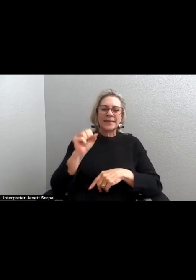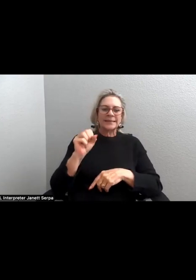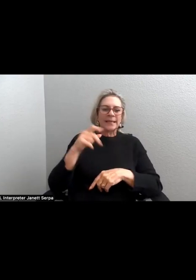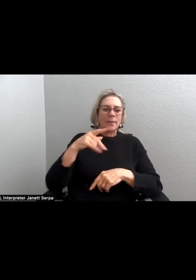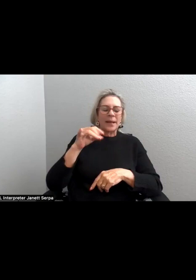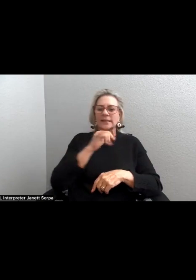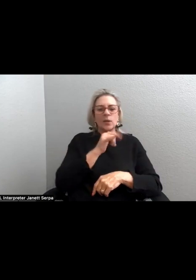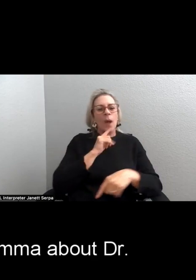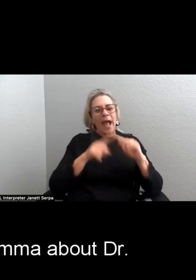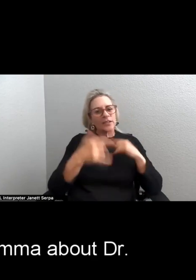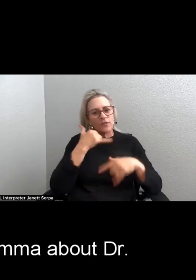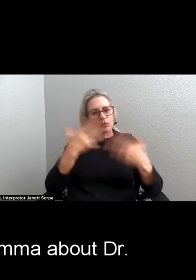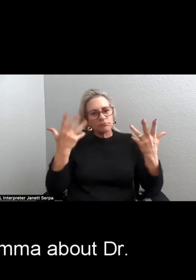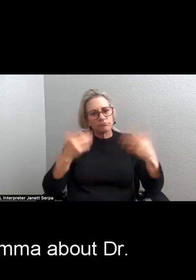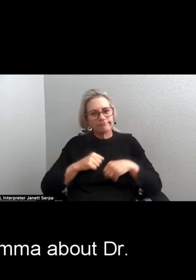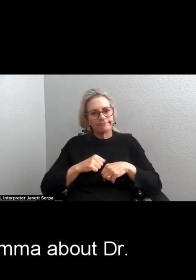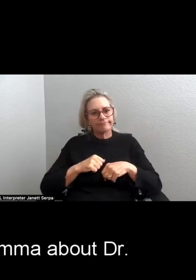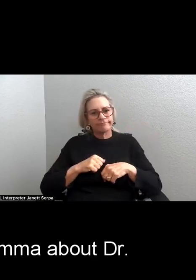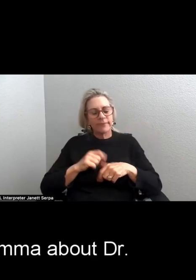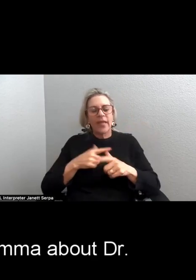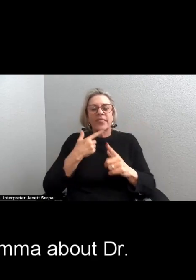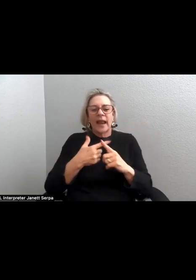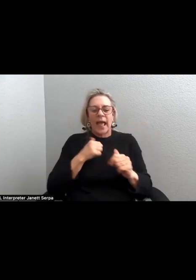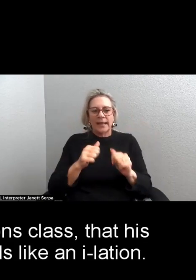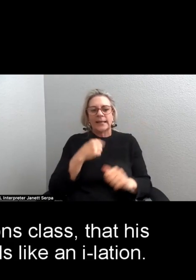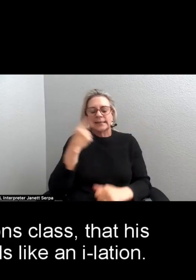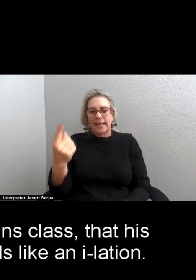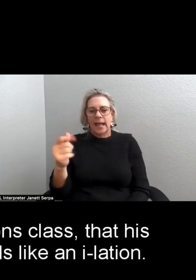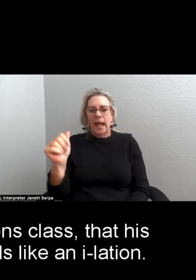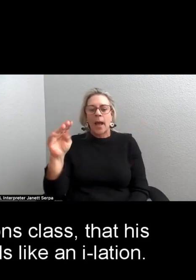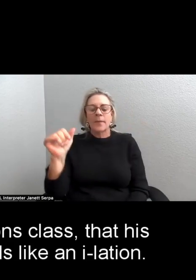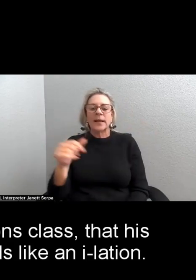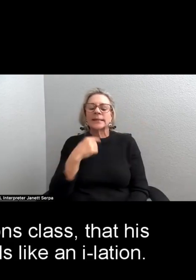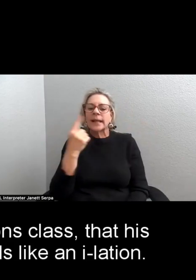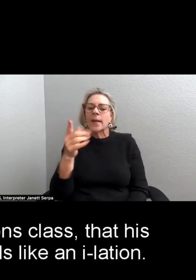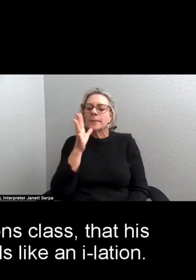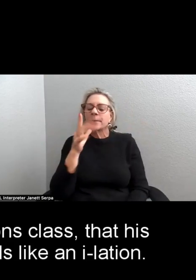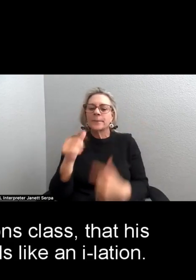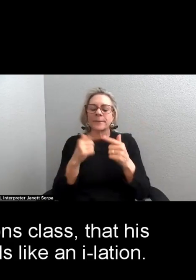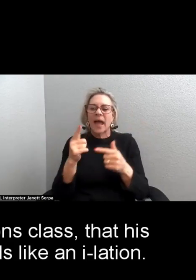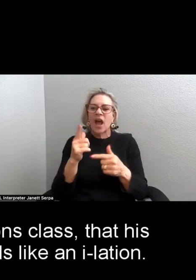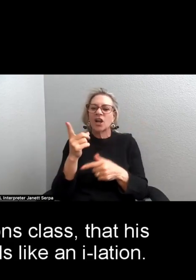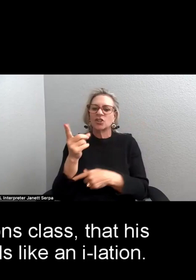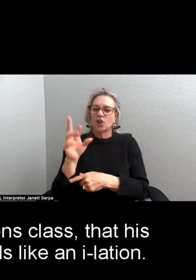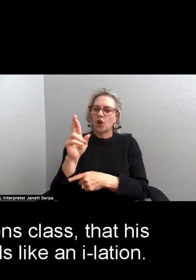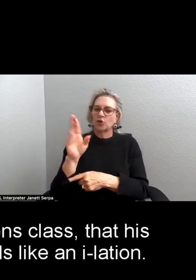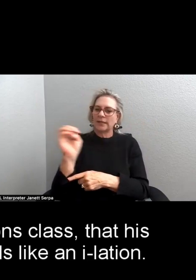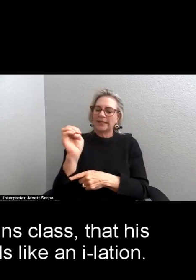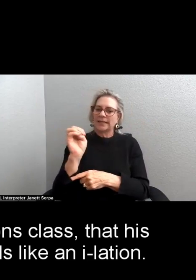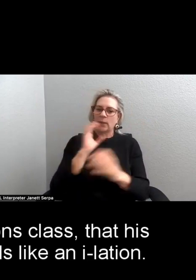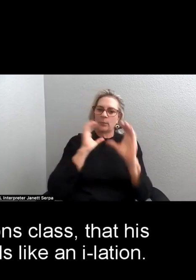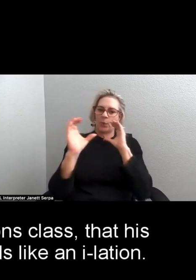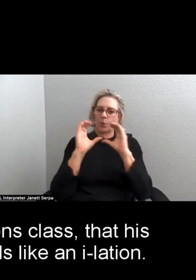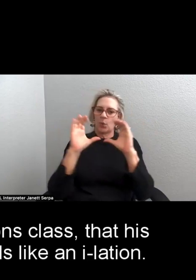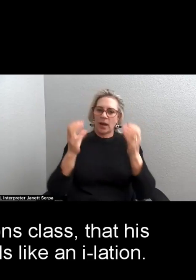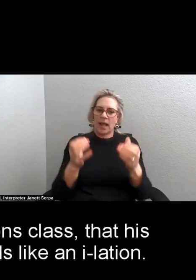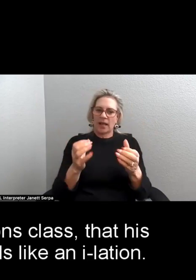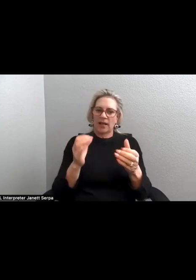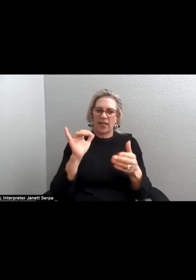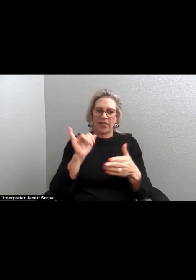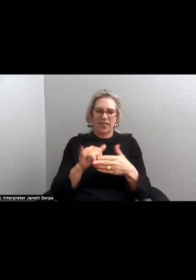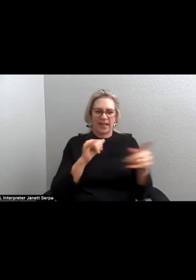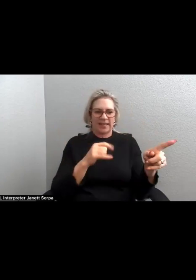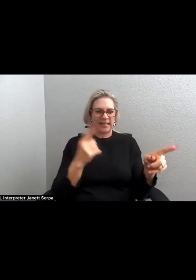phone. I can then tell Amma about Dr. E in communications class, that his annihilation sounds like